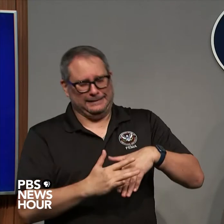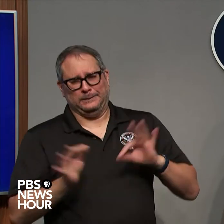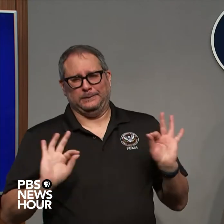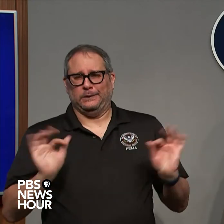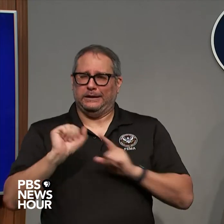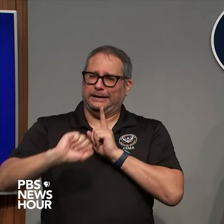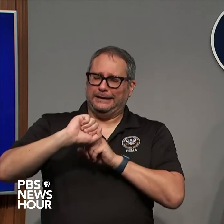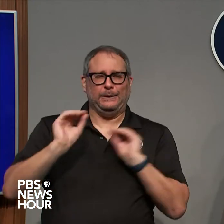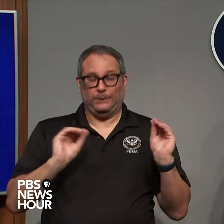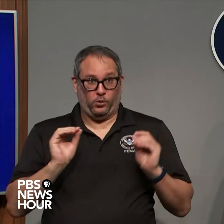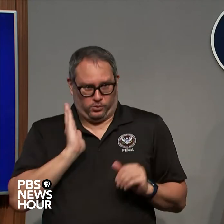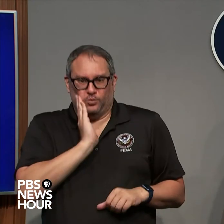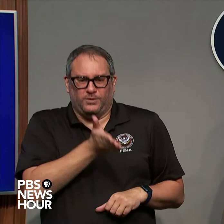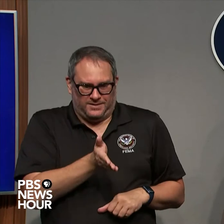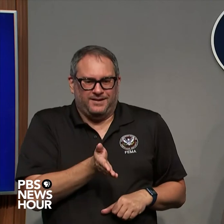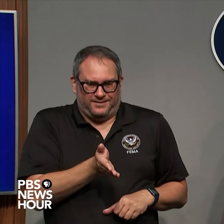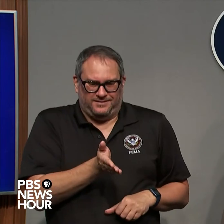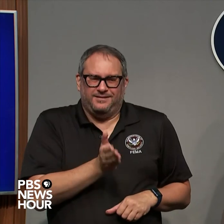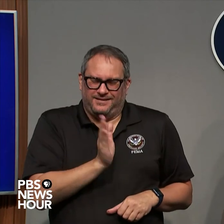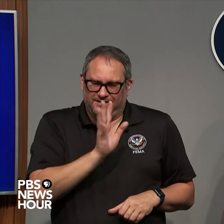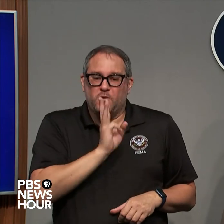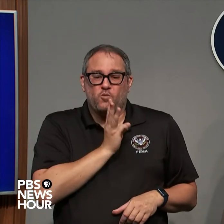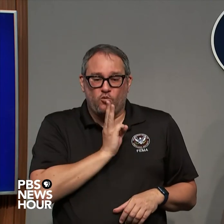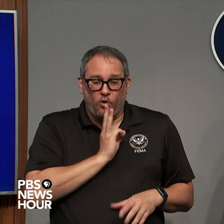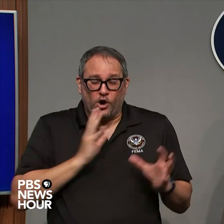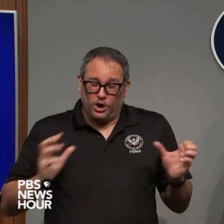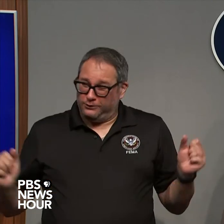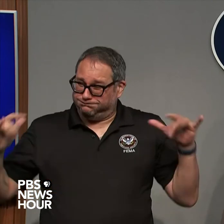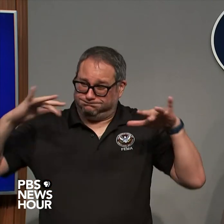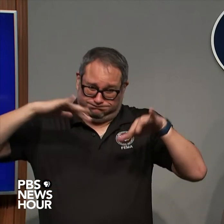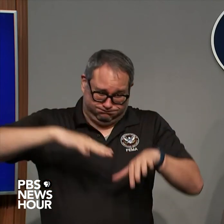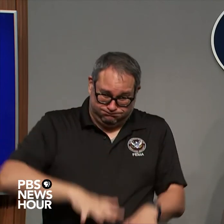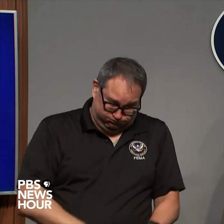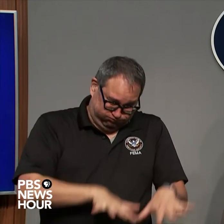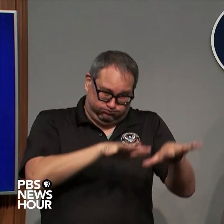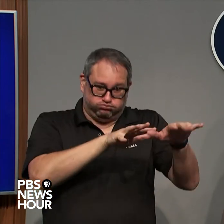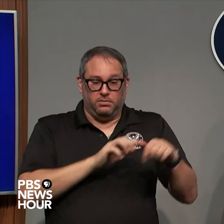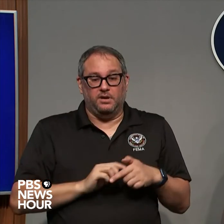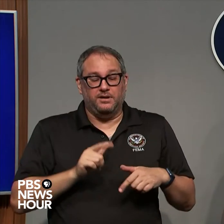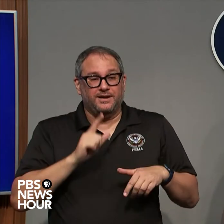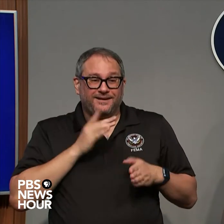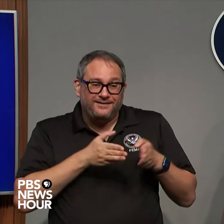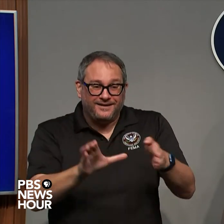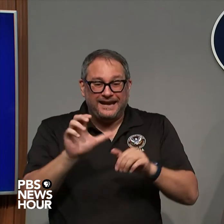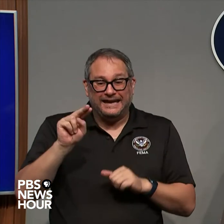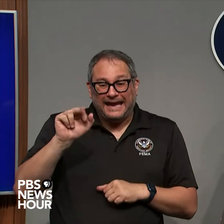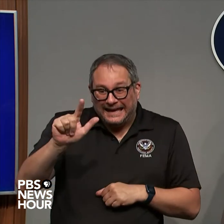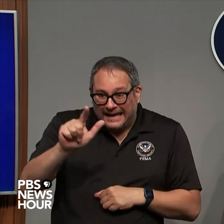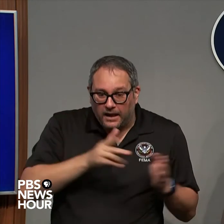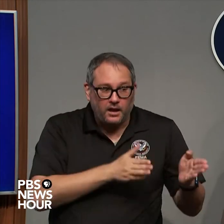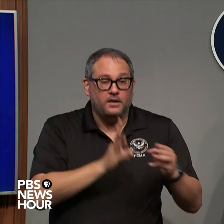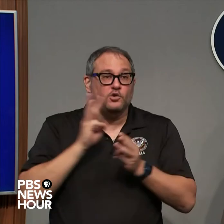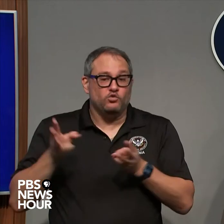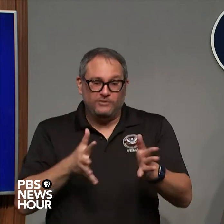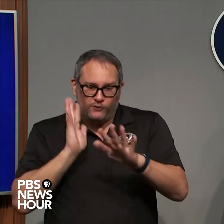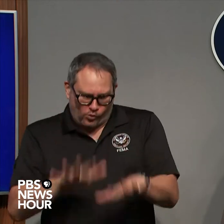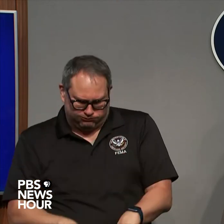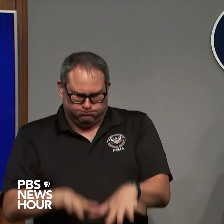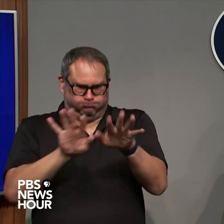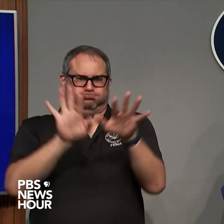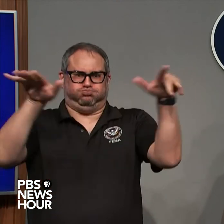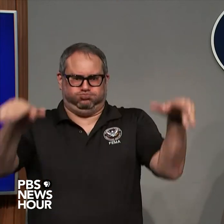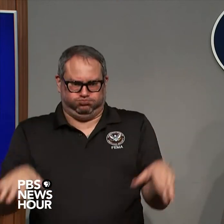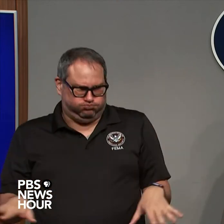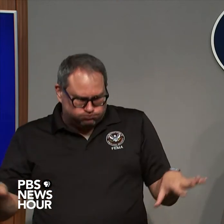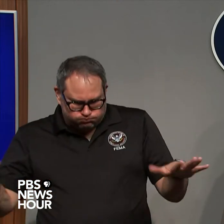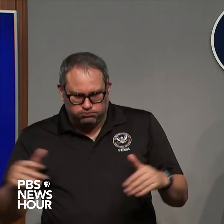true right the storm surge pushes water into so you have every canal and river that usually drains that rain it's gonna they're gonna flow backward the